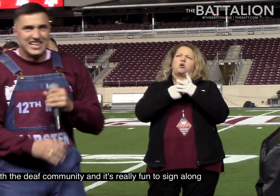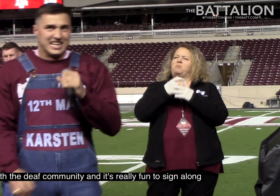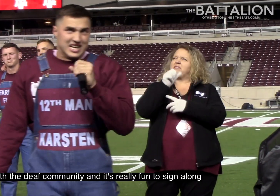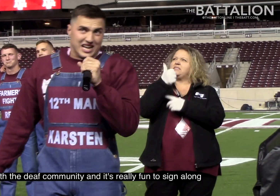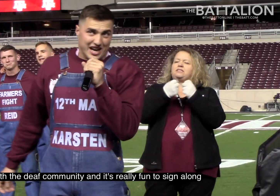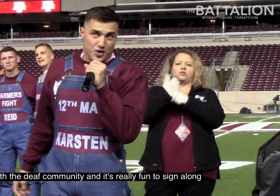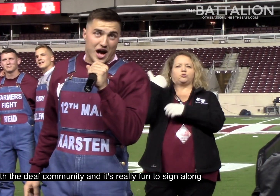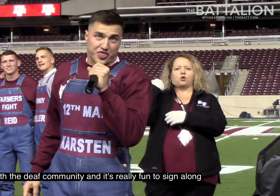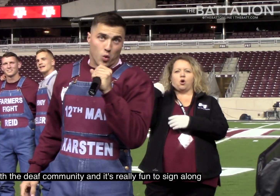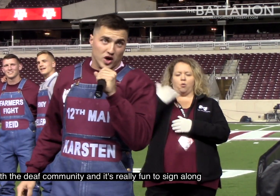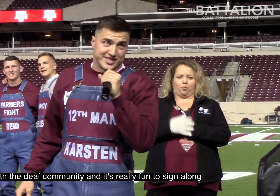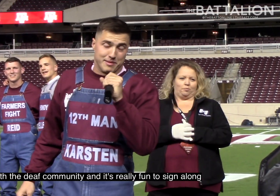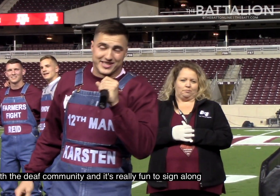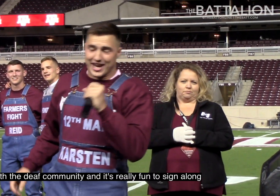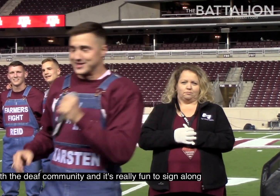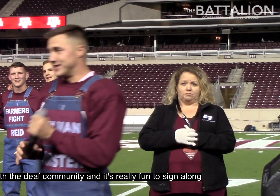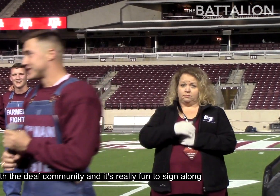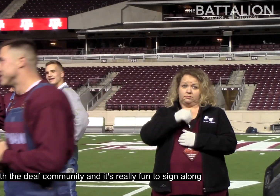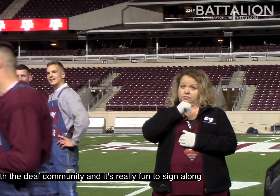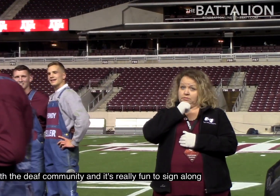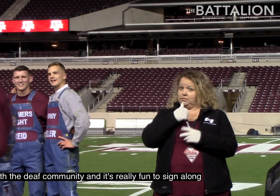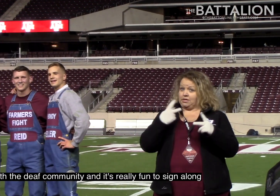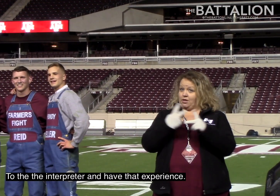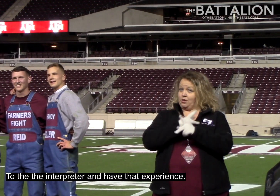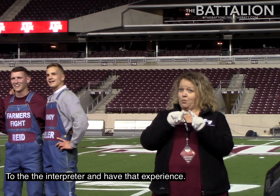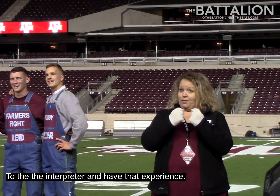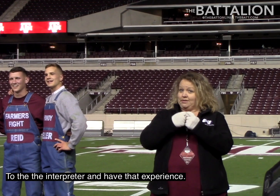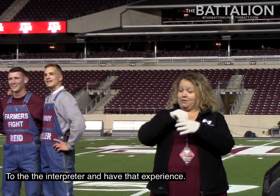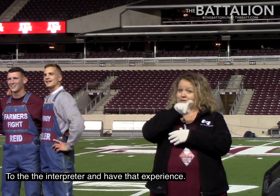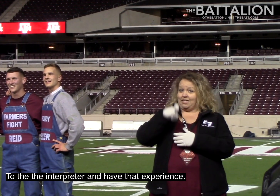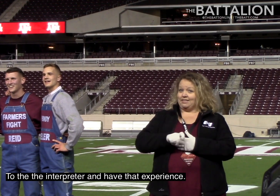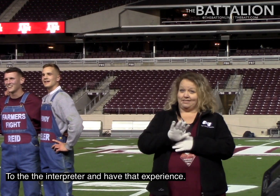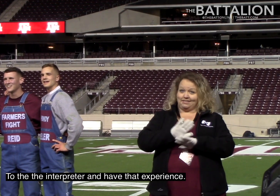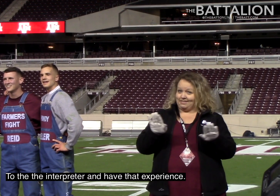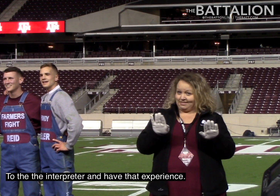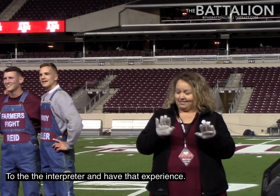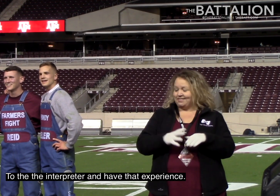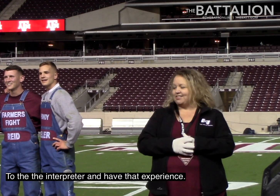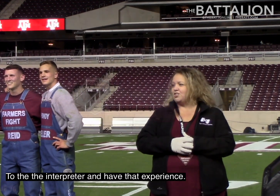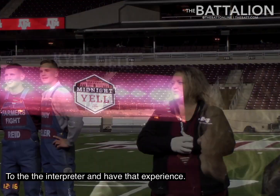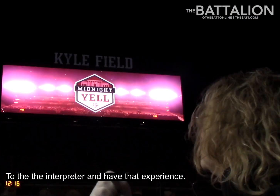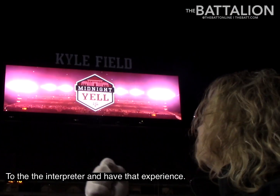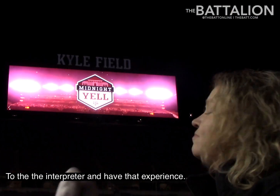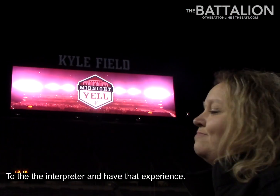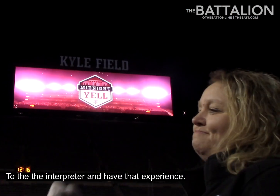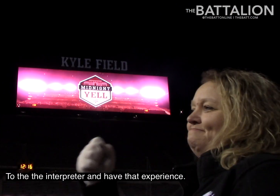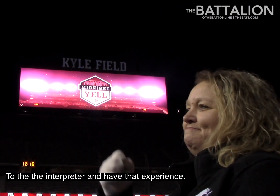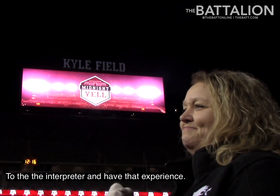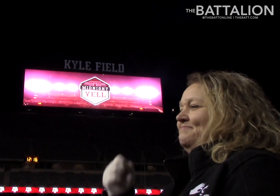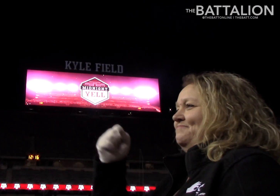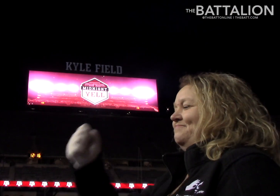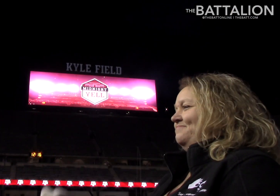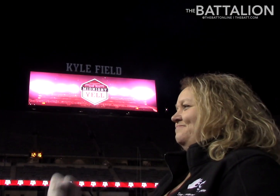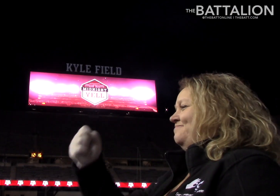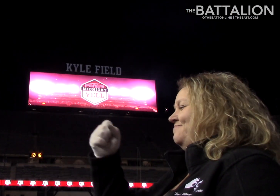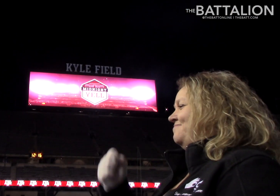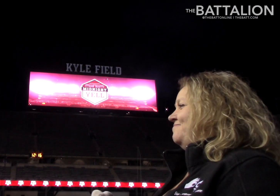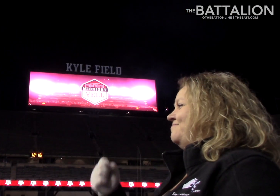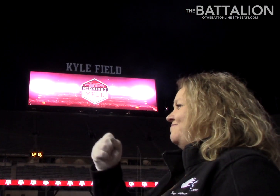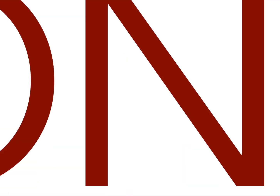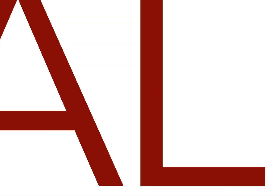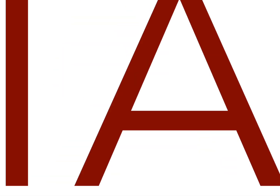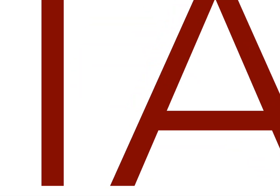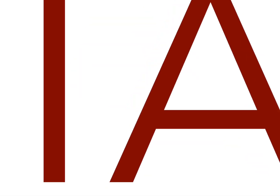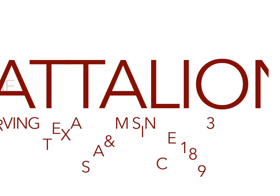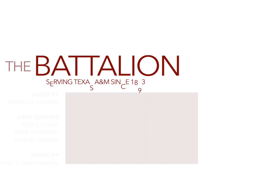us together with the deaf community, and it's really fun to sign along to the interpreter and have that experience. Thank you Thank